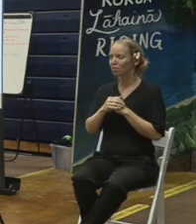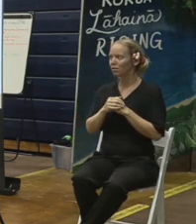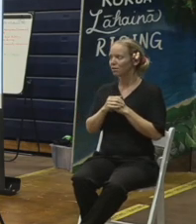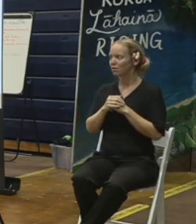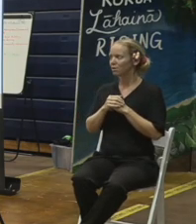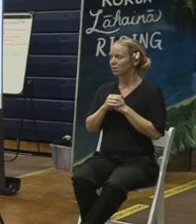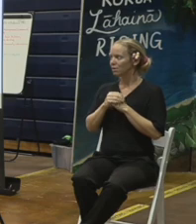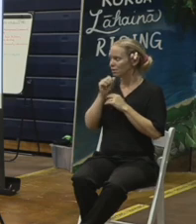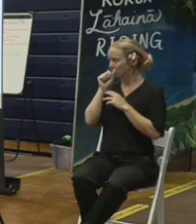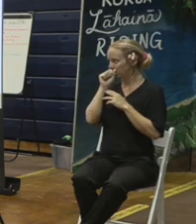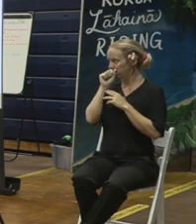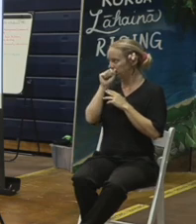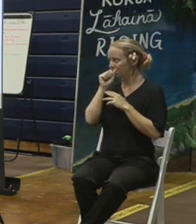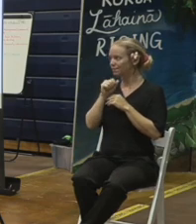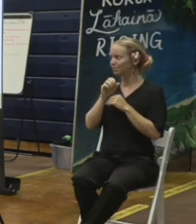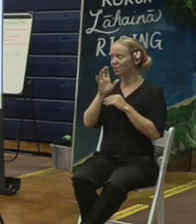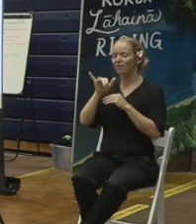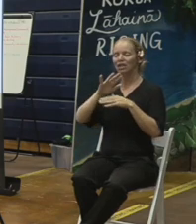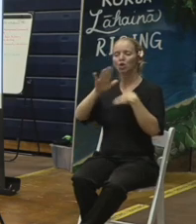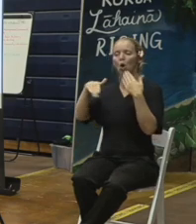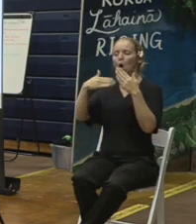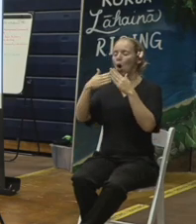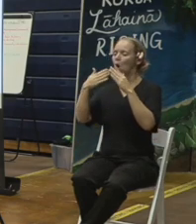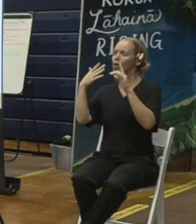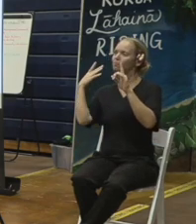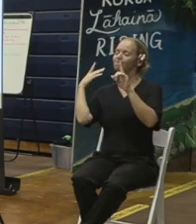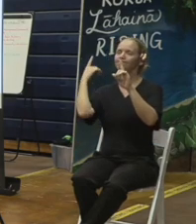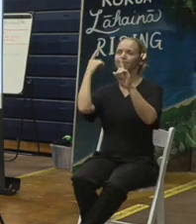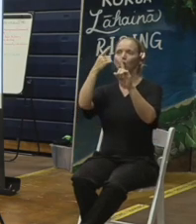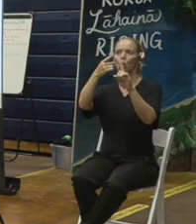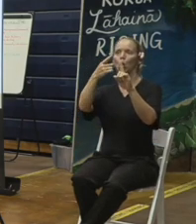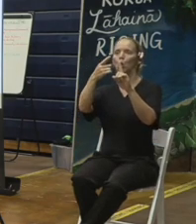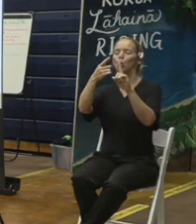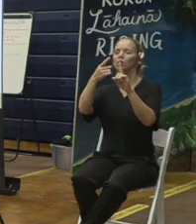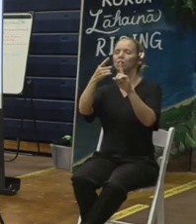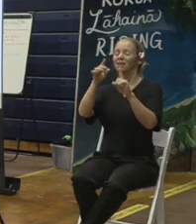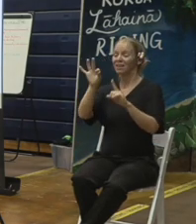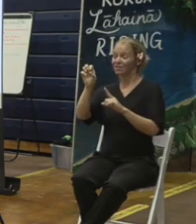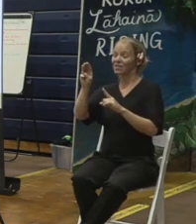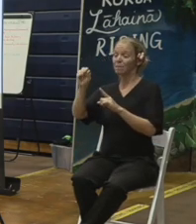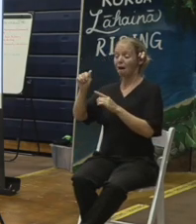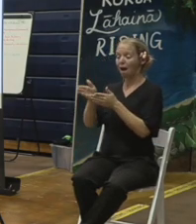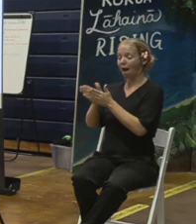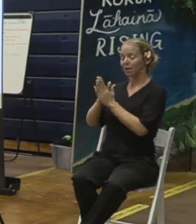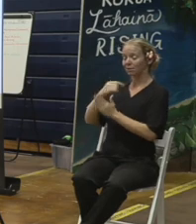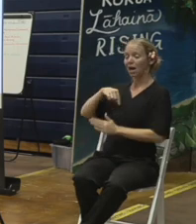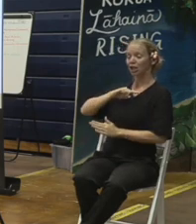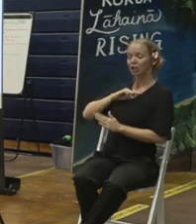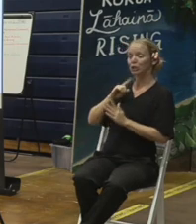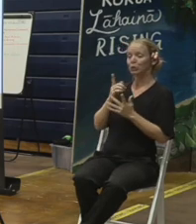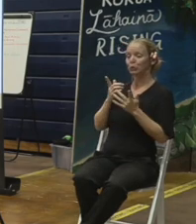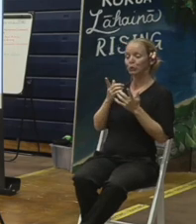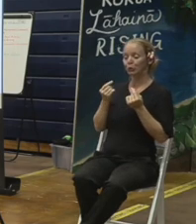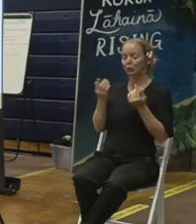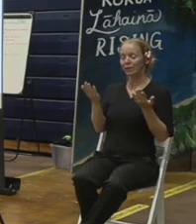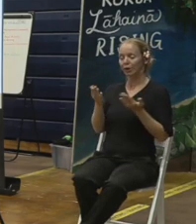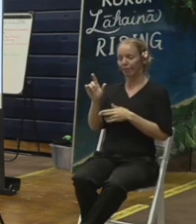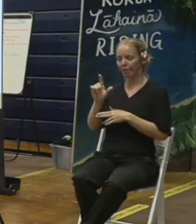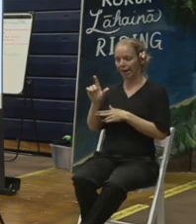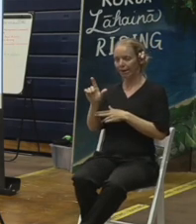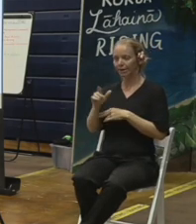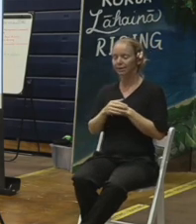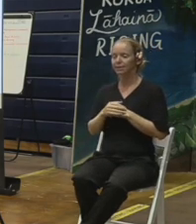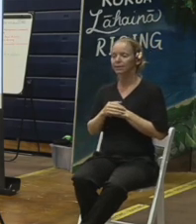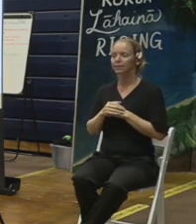of what FEMA has asked the Corps of Engineers to do here in Lahaina. As we look at the